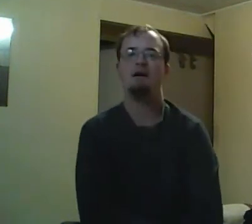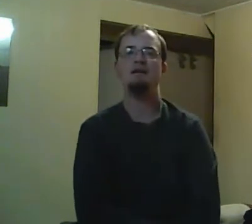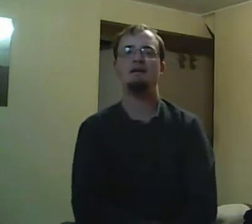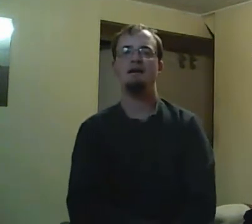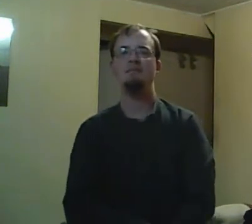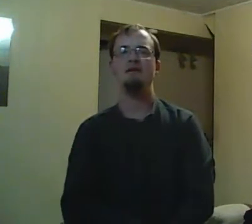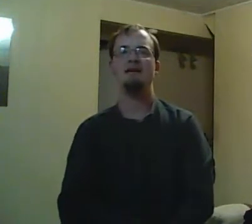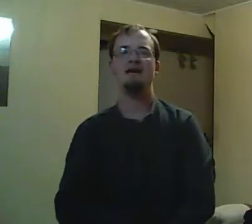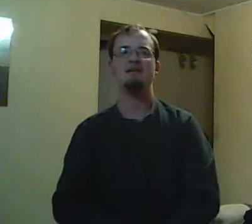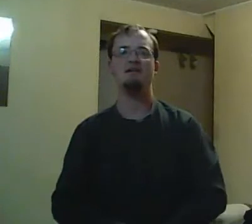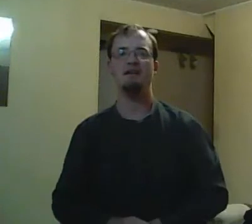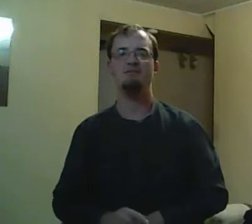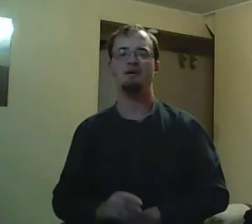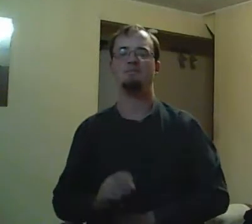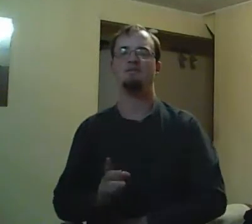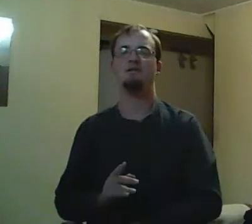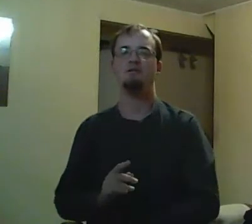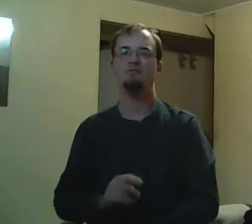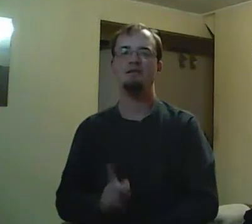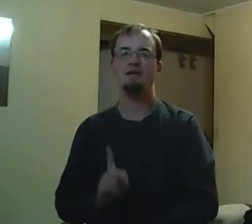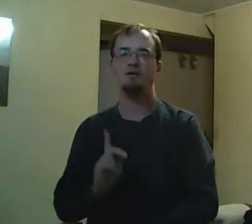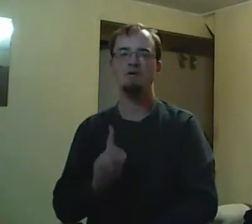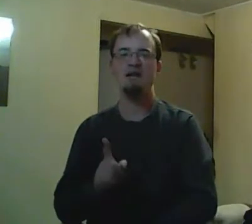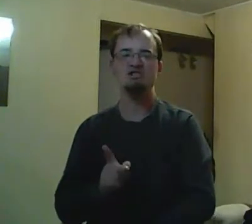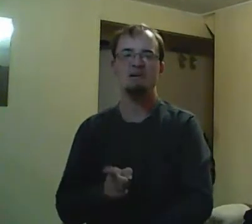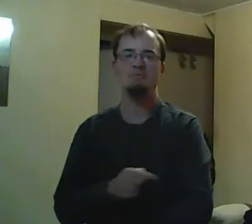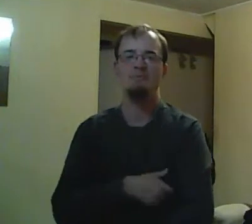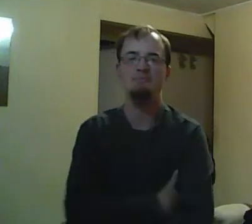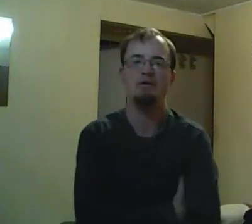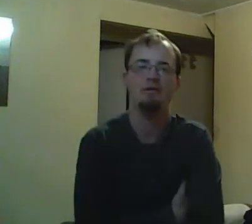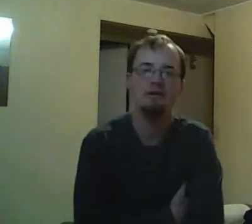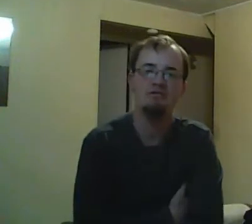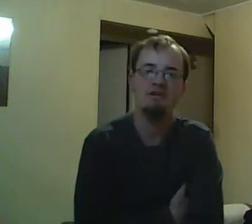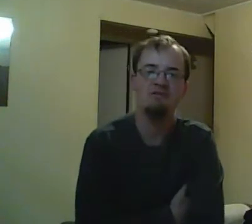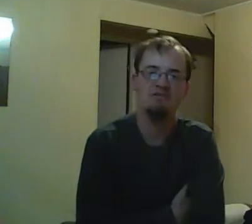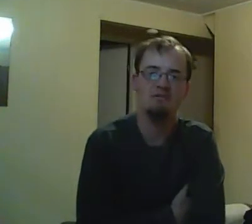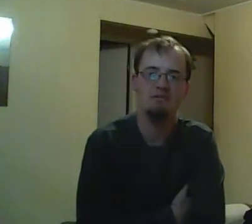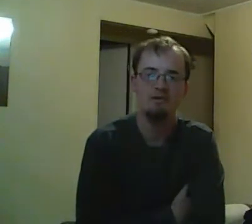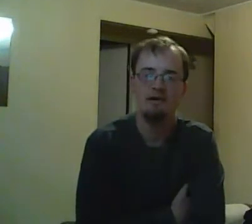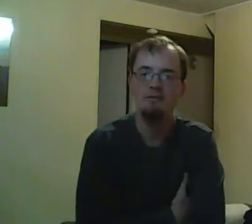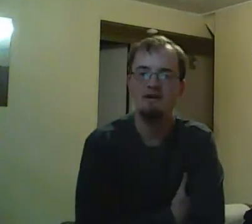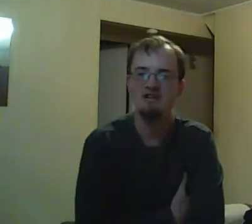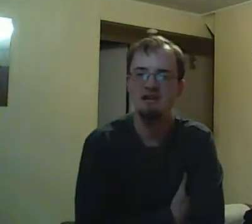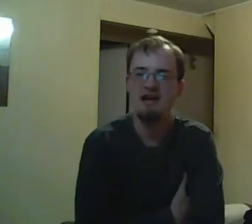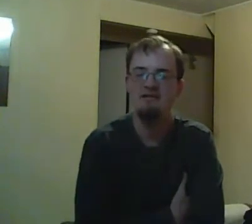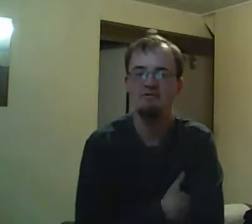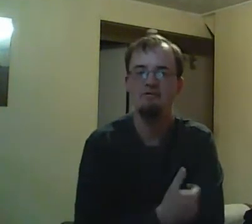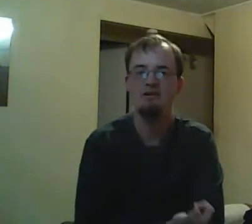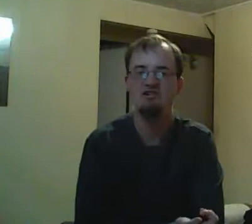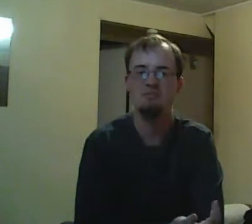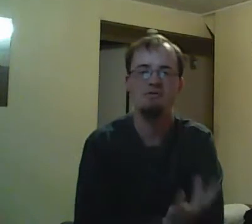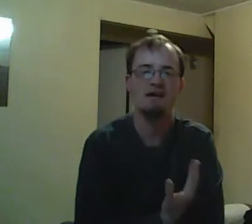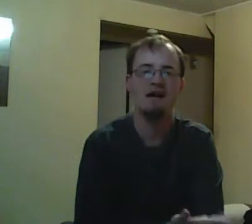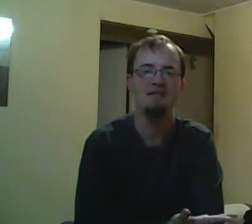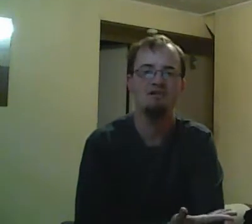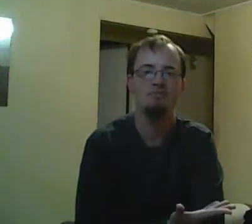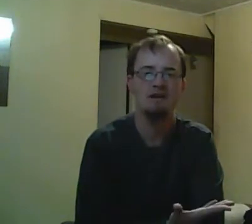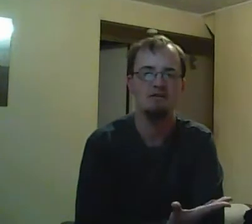that that's why Radich was gone, because of him mishandling the school after the shooting. Which is true, because he could have